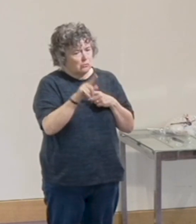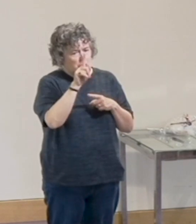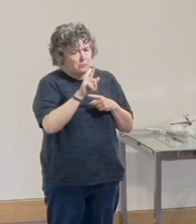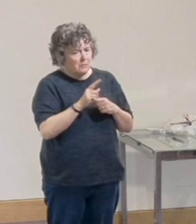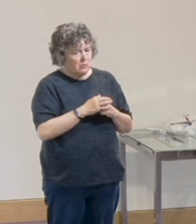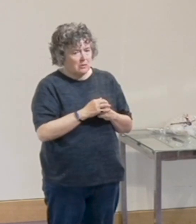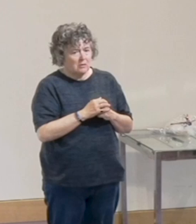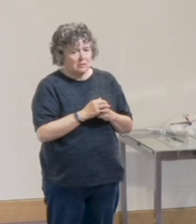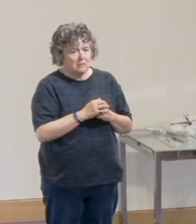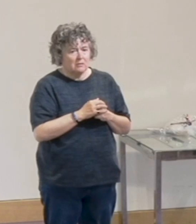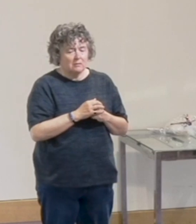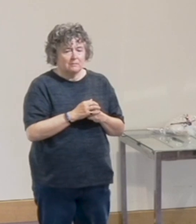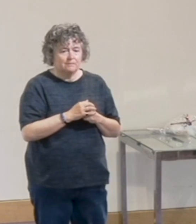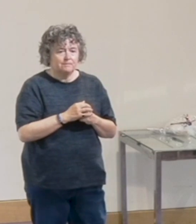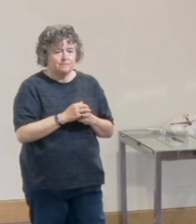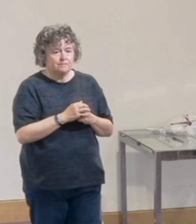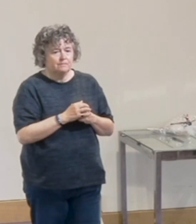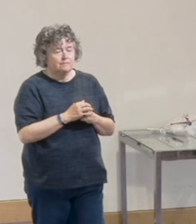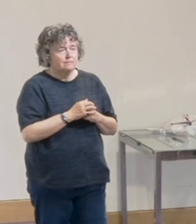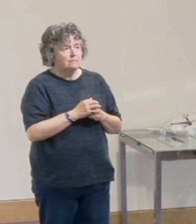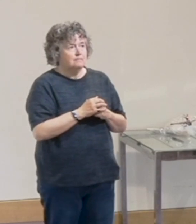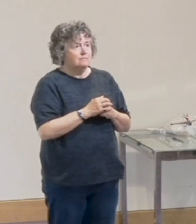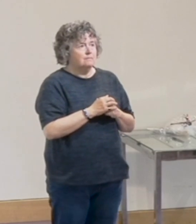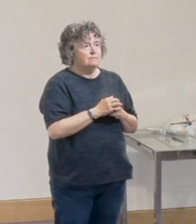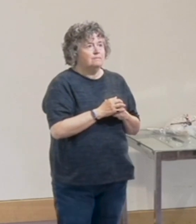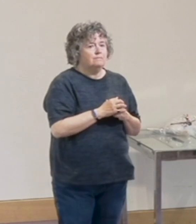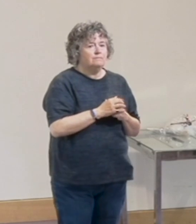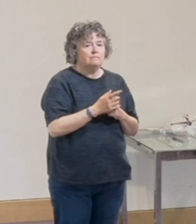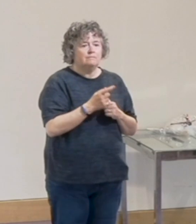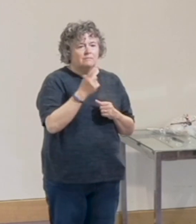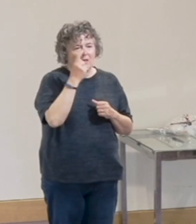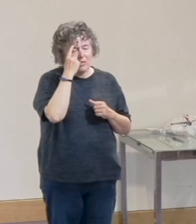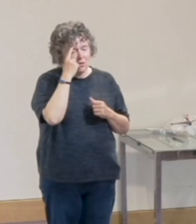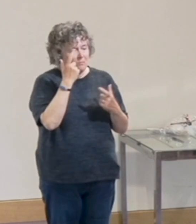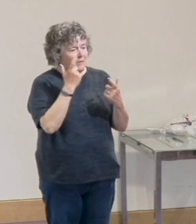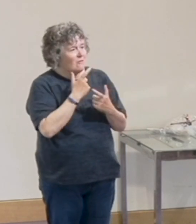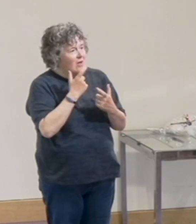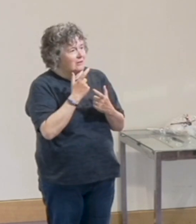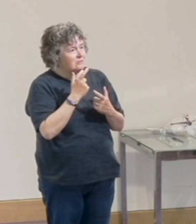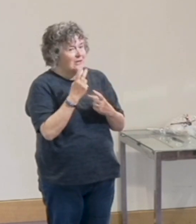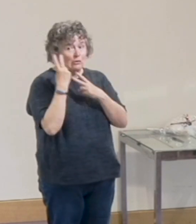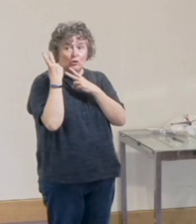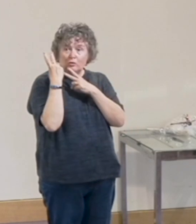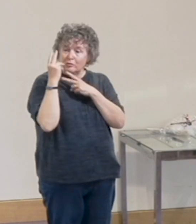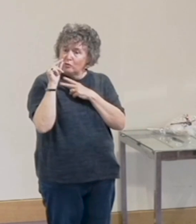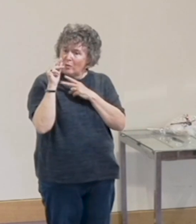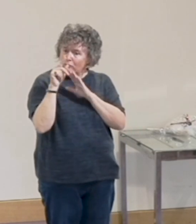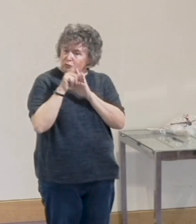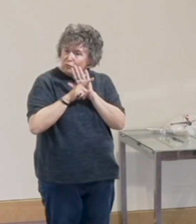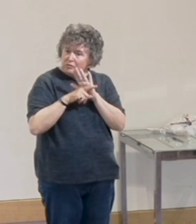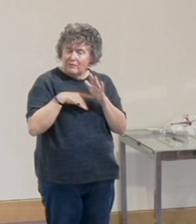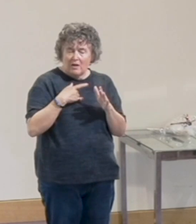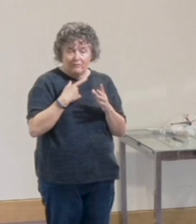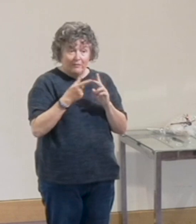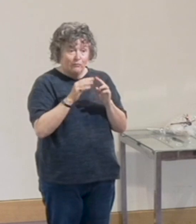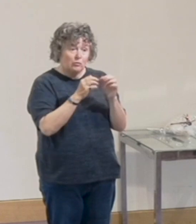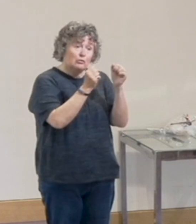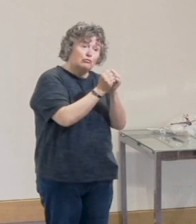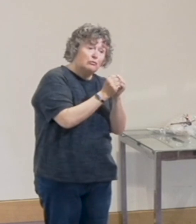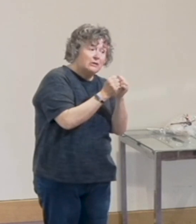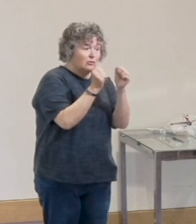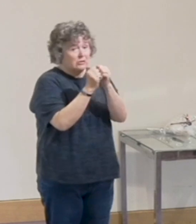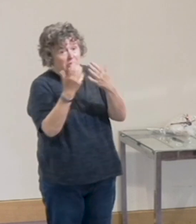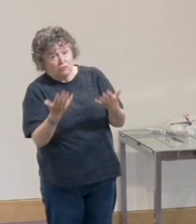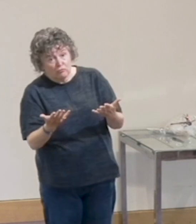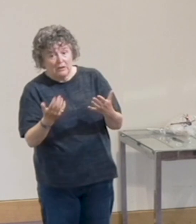rules of life were. And I thought it'd be just a little bit of fun to go through them, and to see what you think, and see whether, actually, one of these, whether